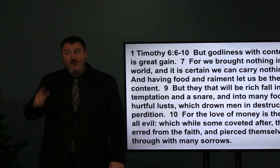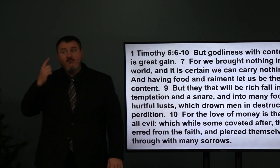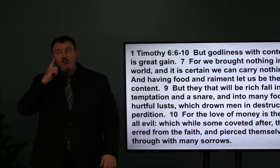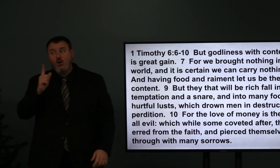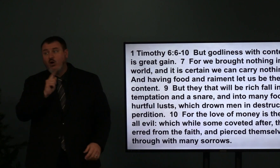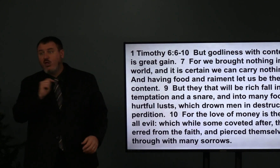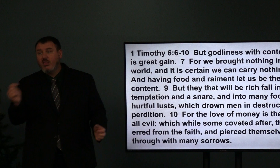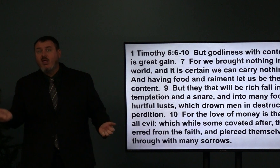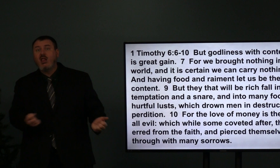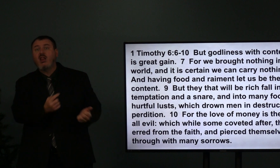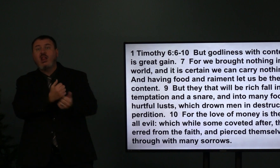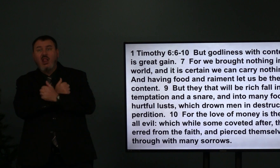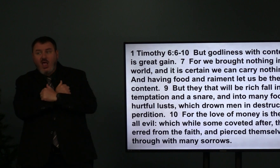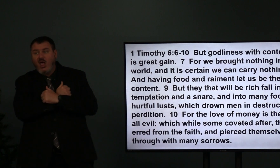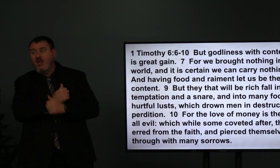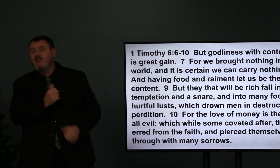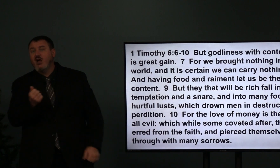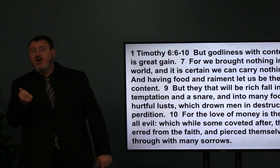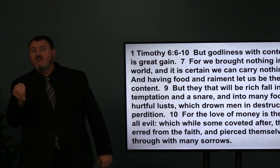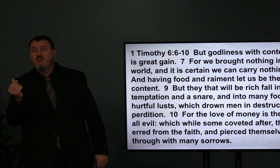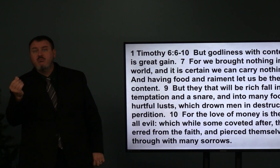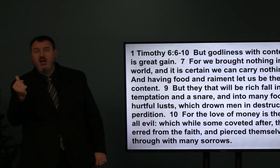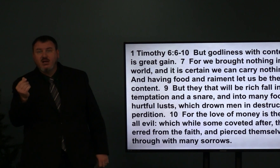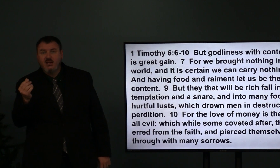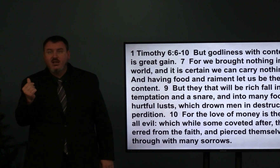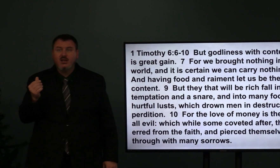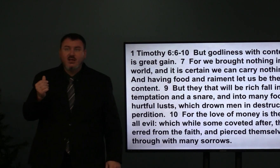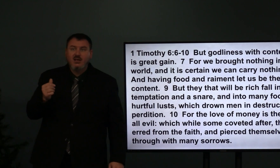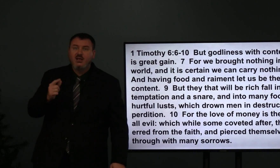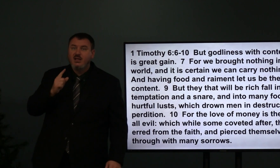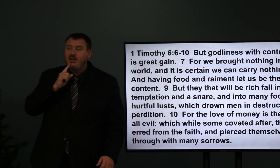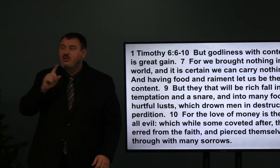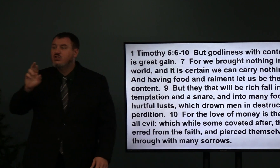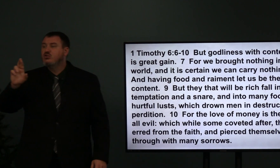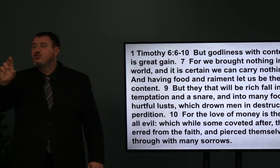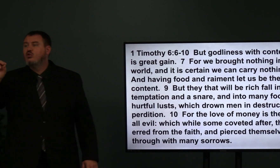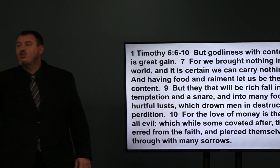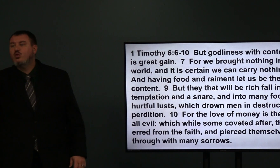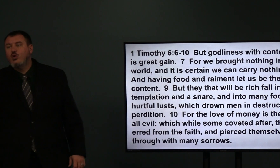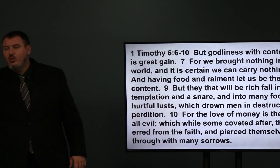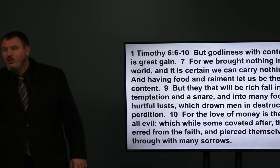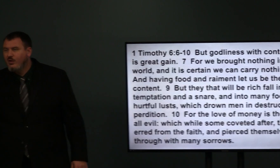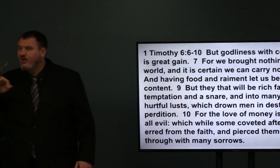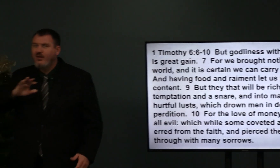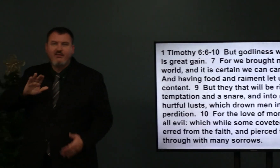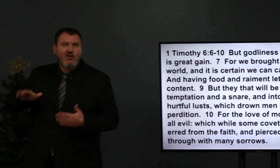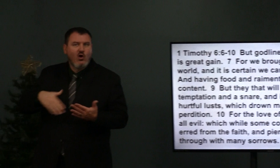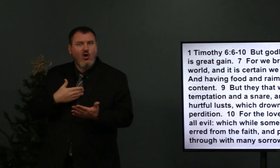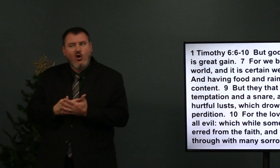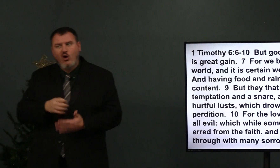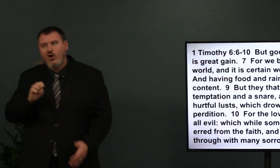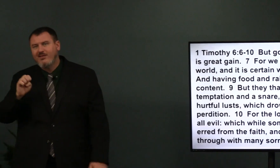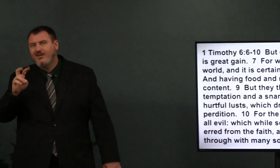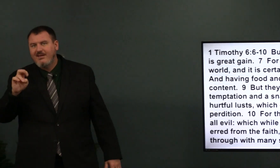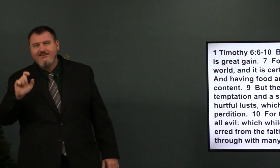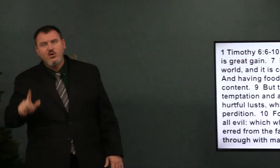For the love of money is the root of all evil,